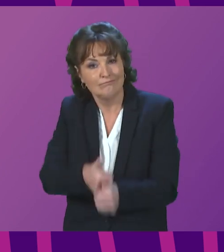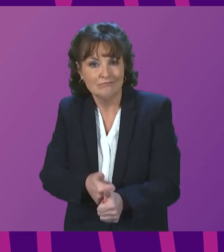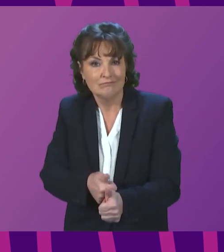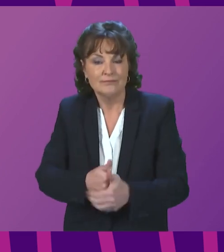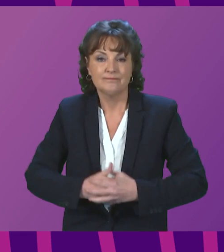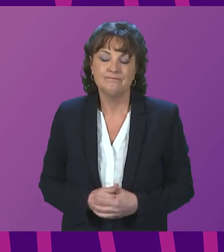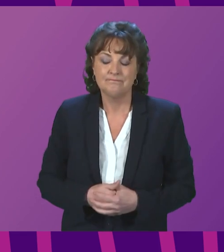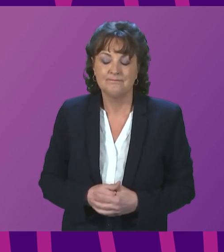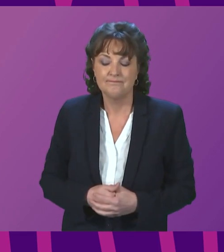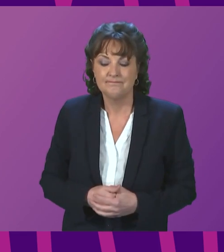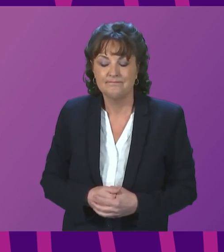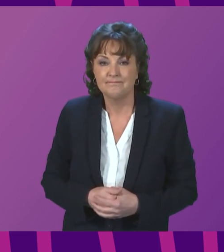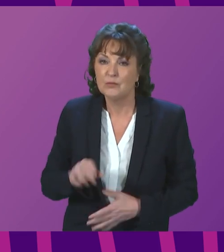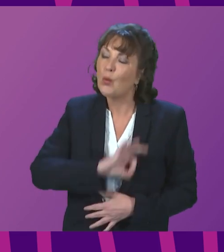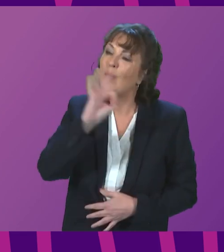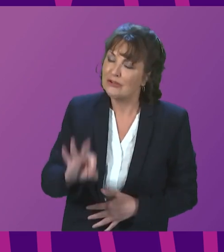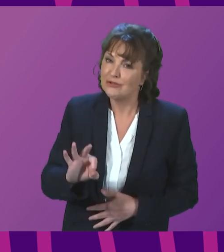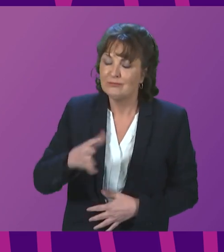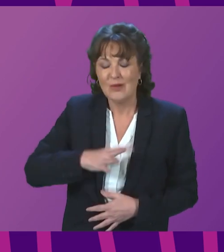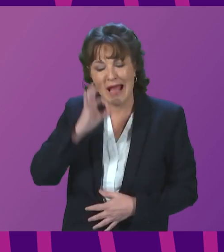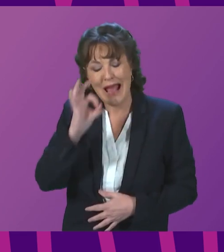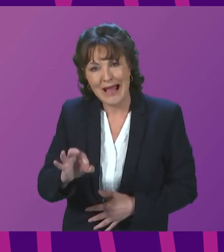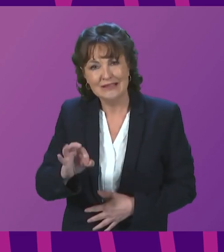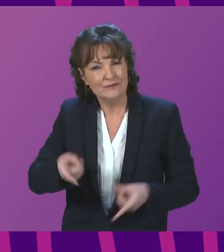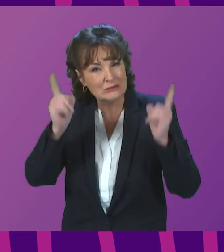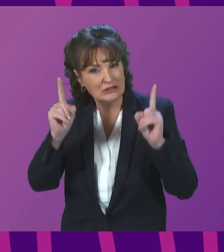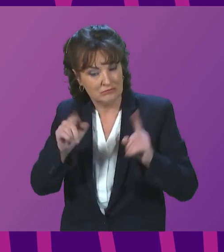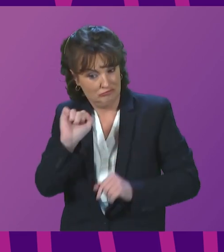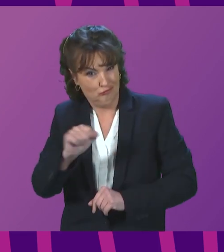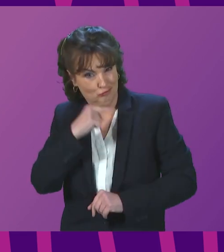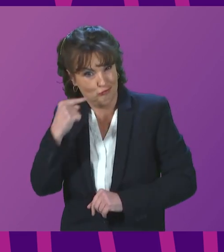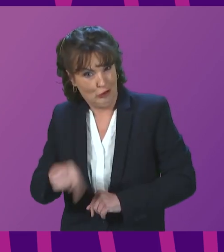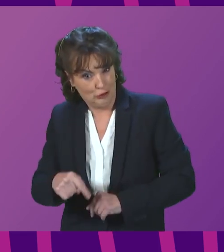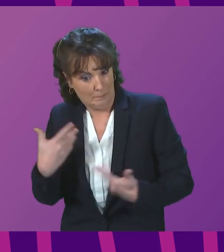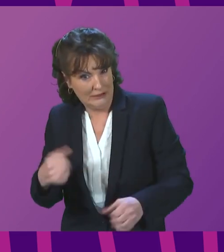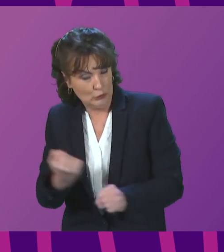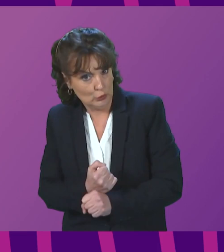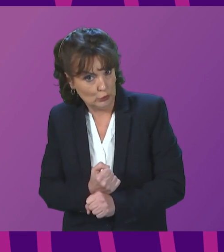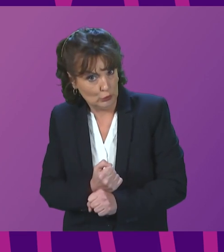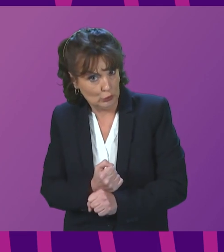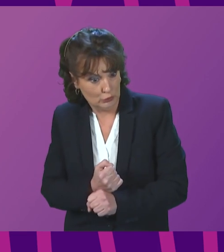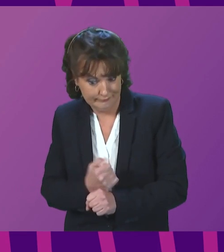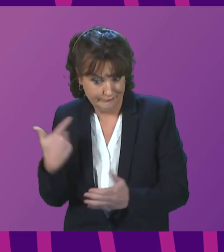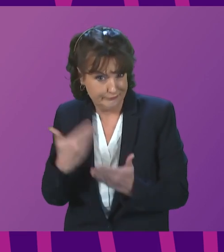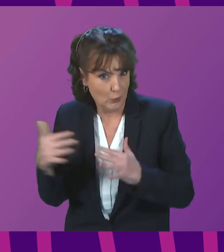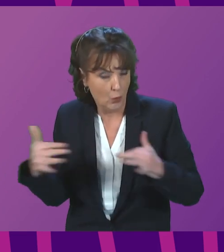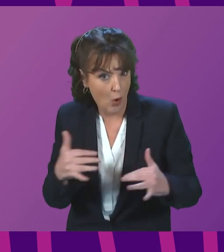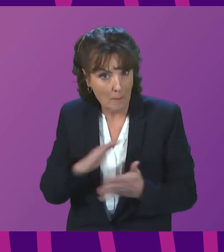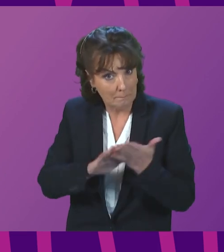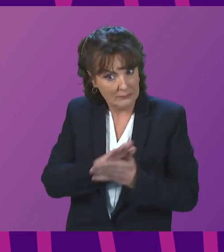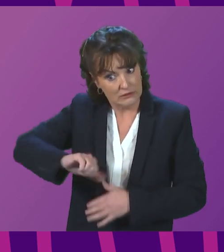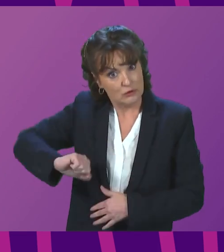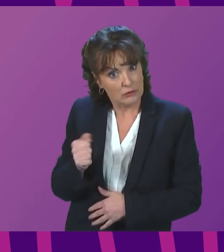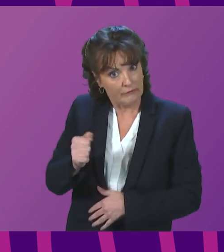Can I ask the First Minister? In light of Russia's actions, will the Scottish Government update its energy strategy to outline how they plan to